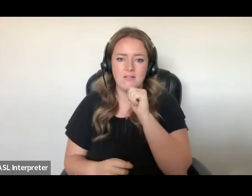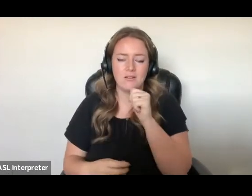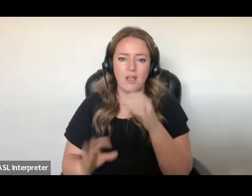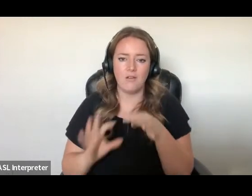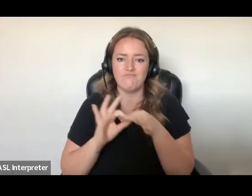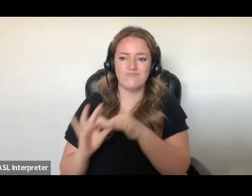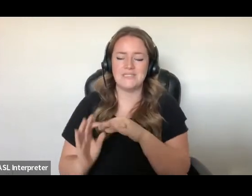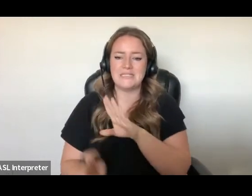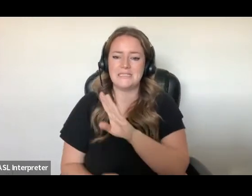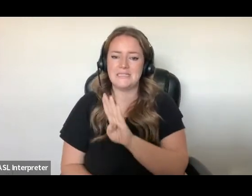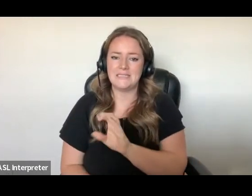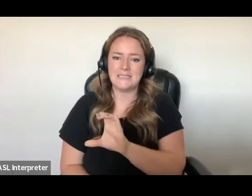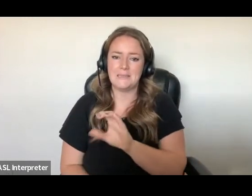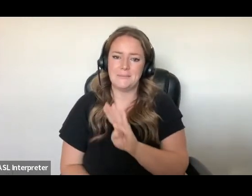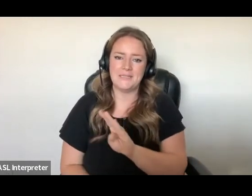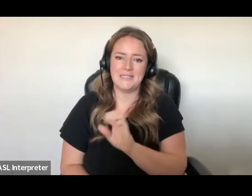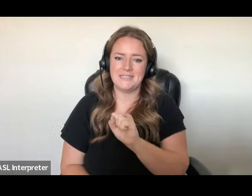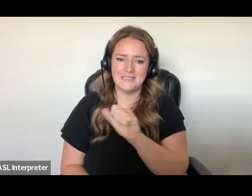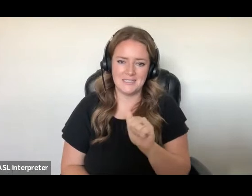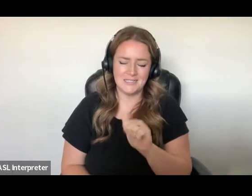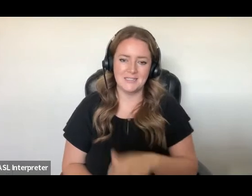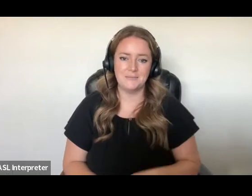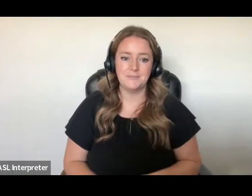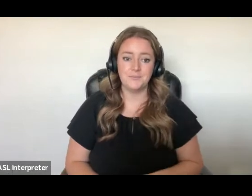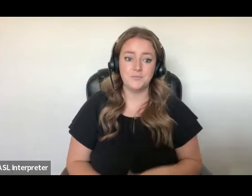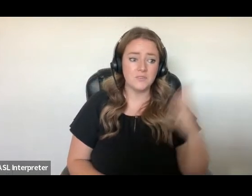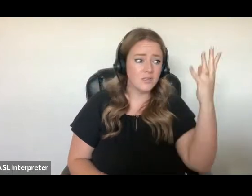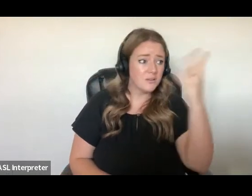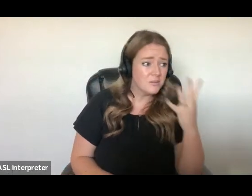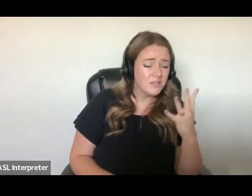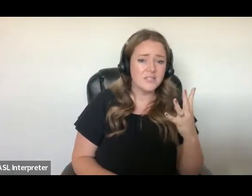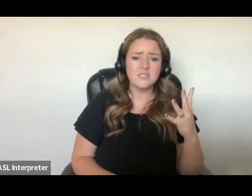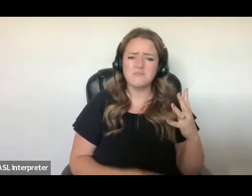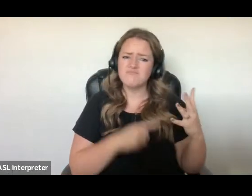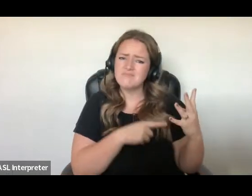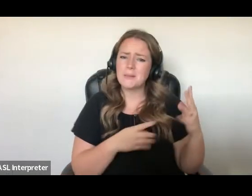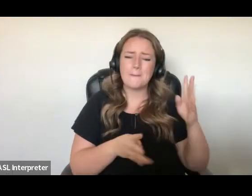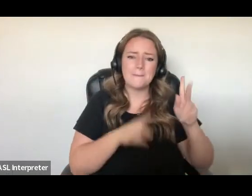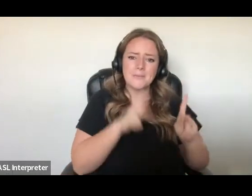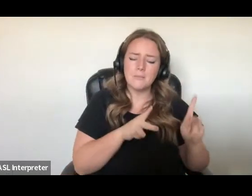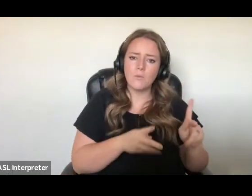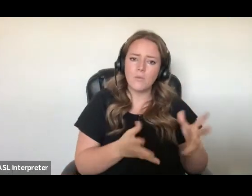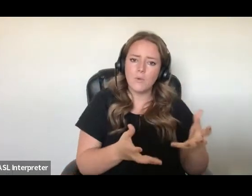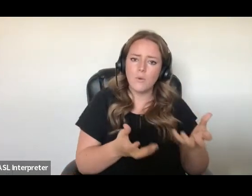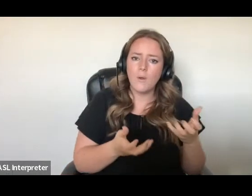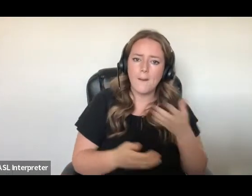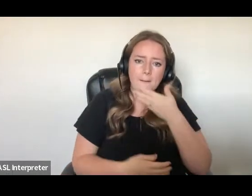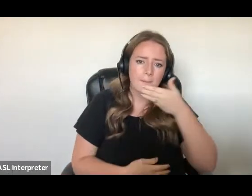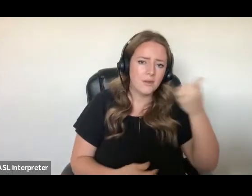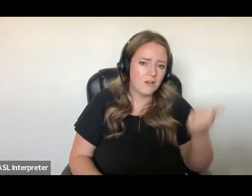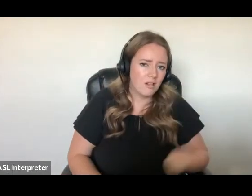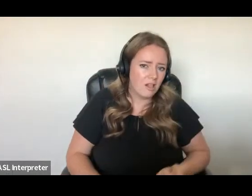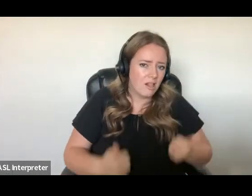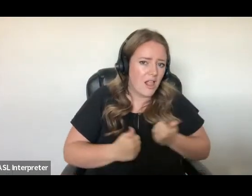Immigration detainees are people who come to Canada seeking safety or a better life. Over the past five years, Canada has